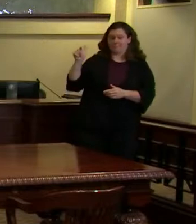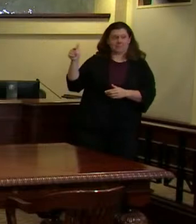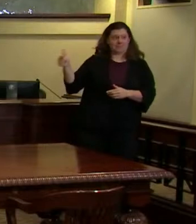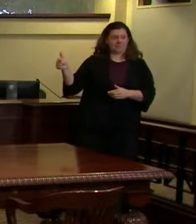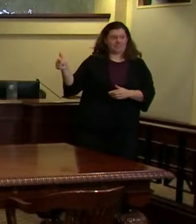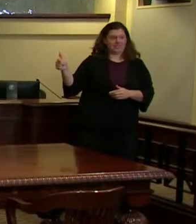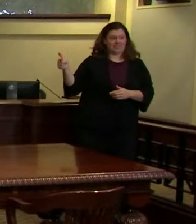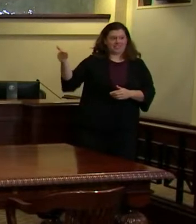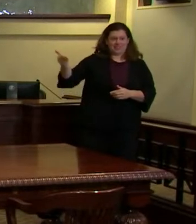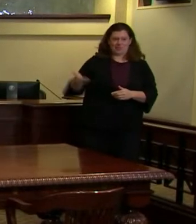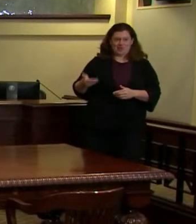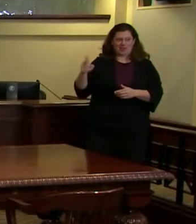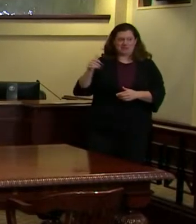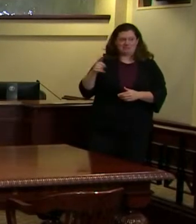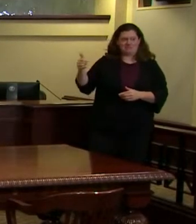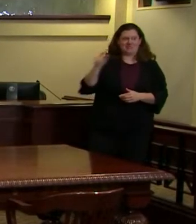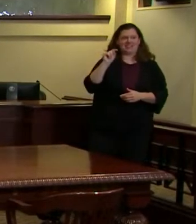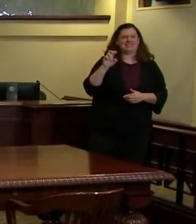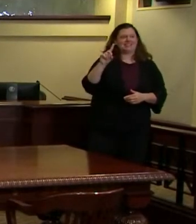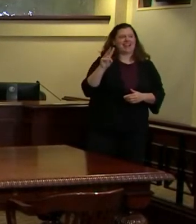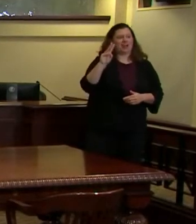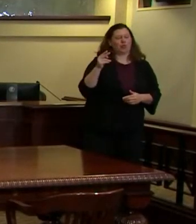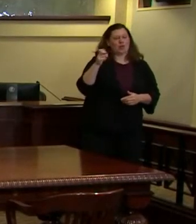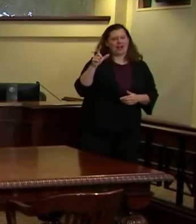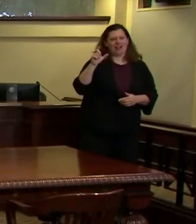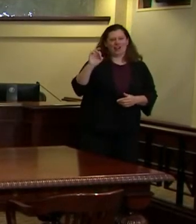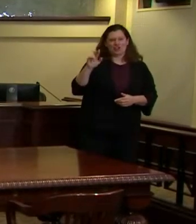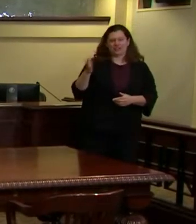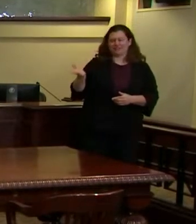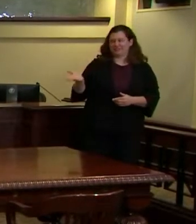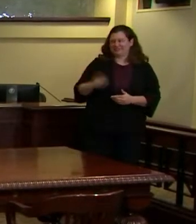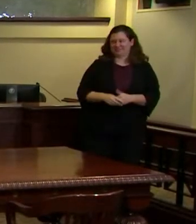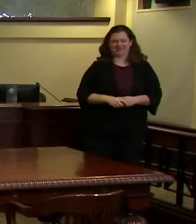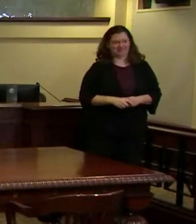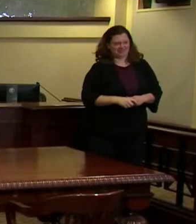I mean mayor Ted wheeler to the microphone and go from there good